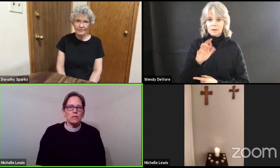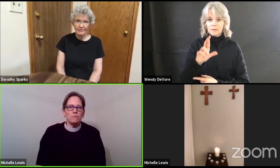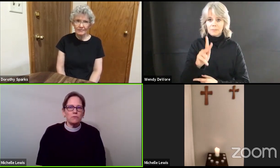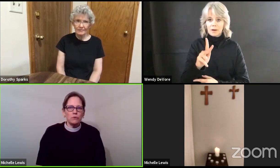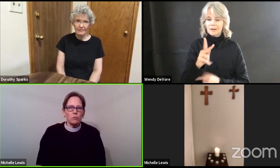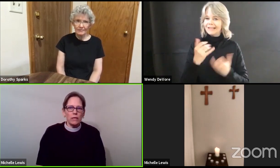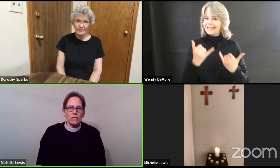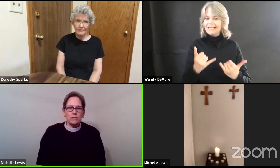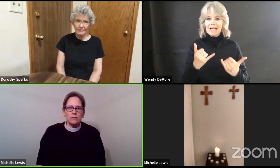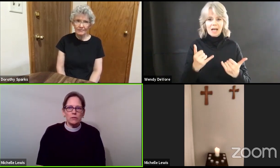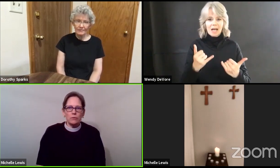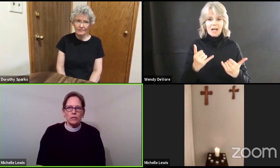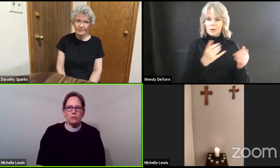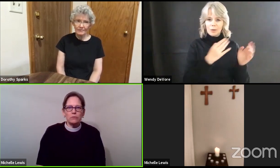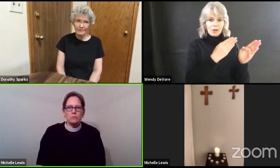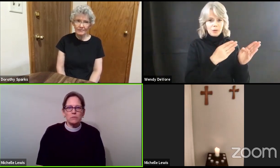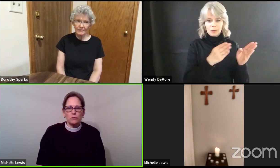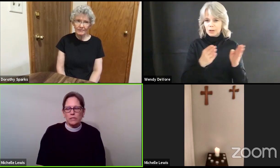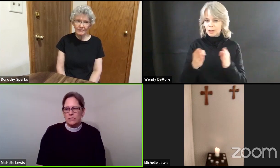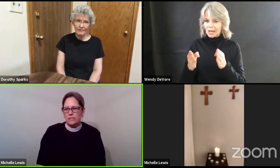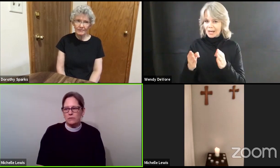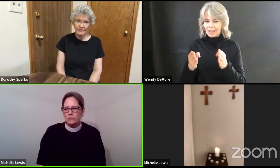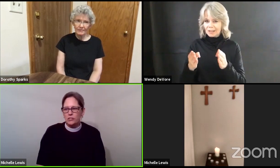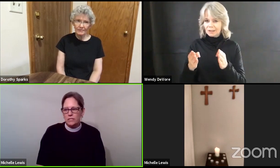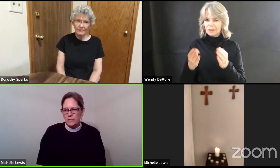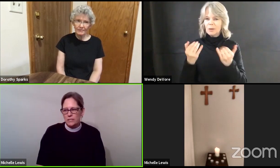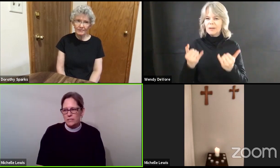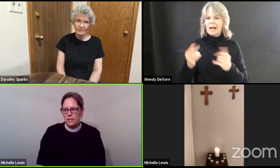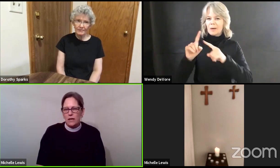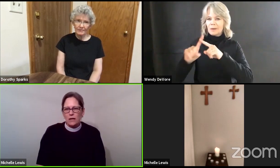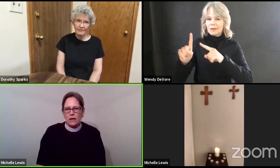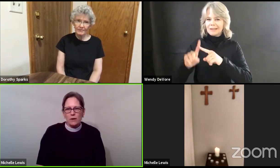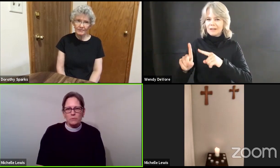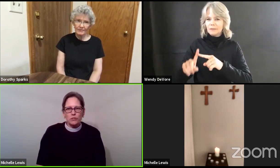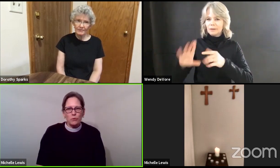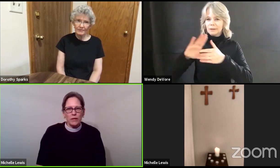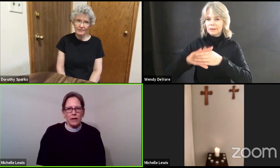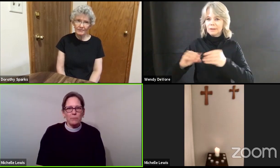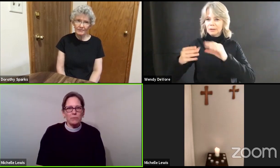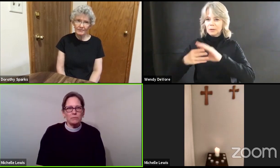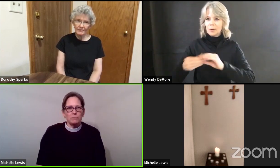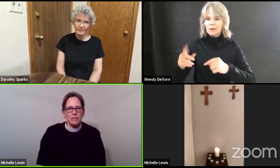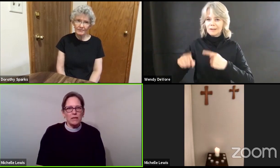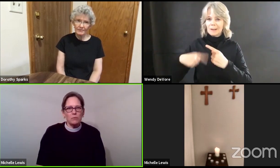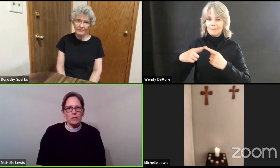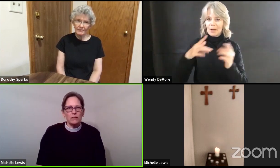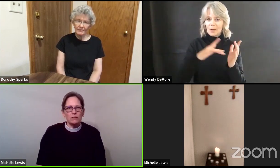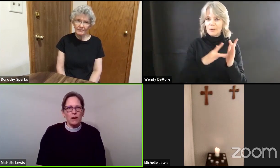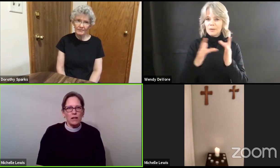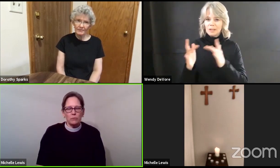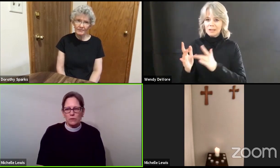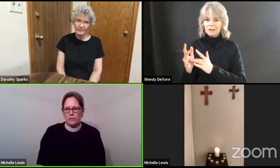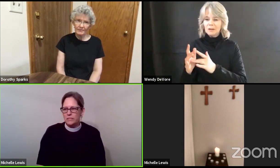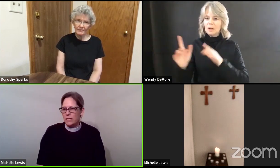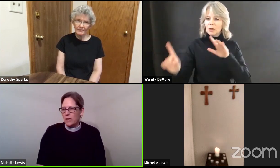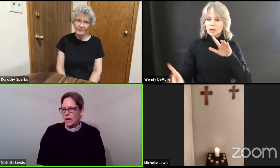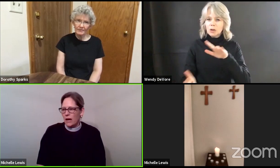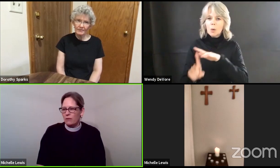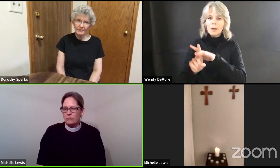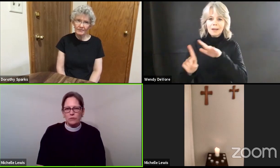a few weeks going through some stories of Jesus showing up and being with followers after